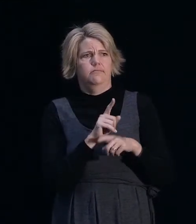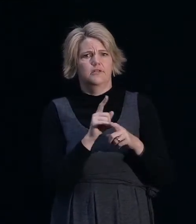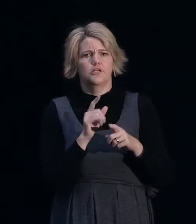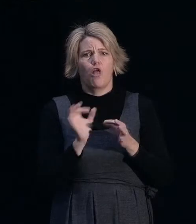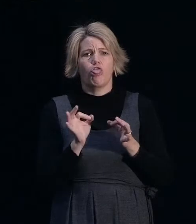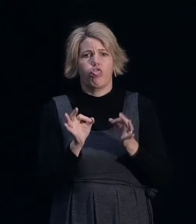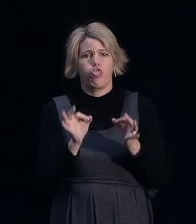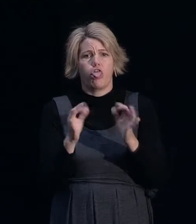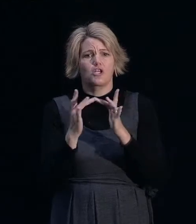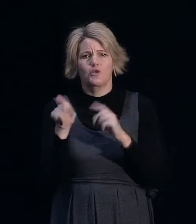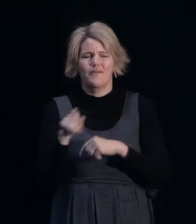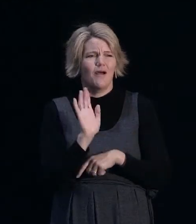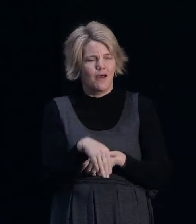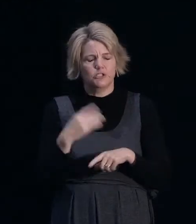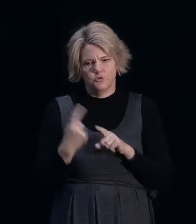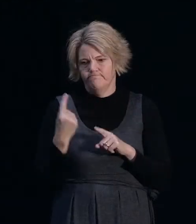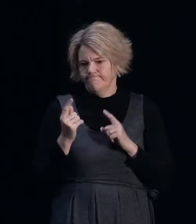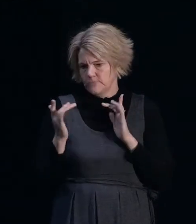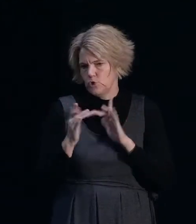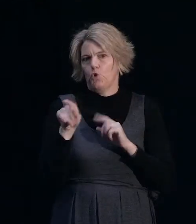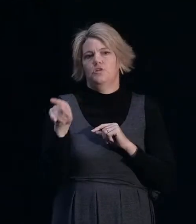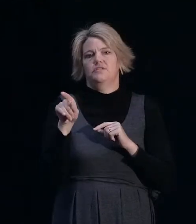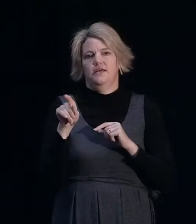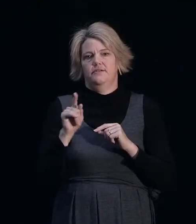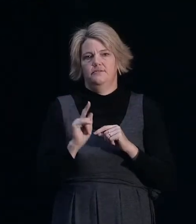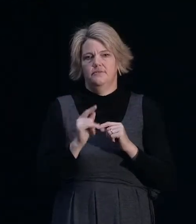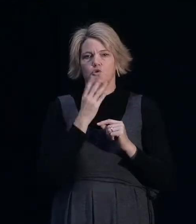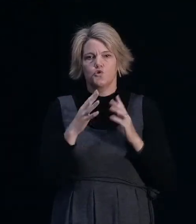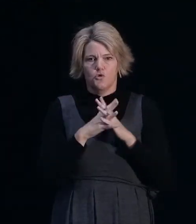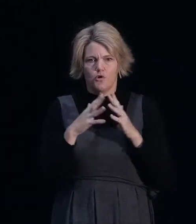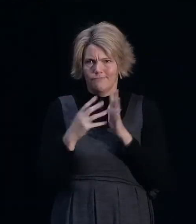right people and invoke those warranties as soon as possible.